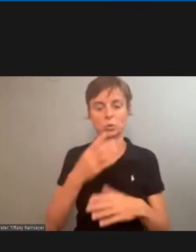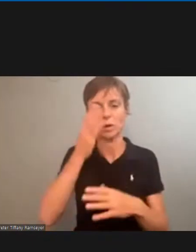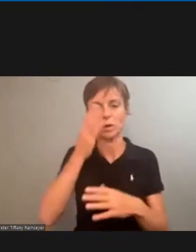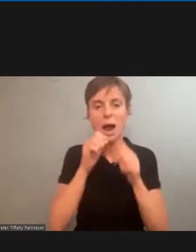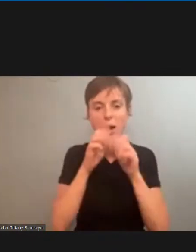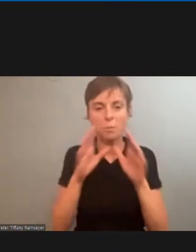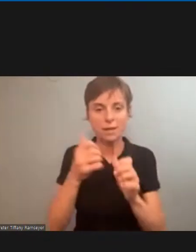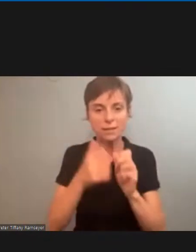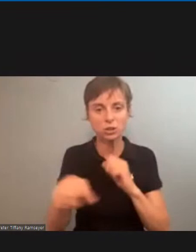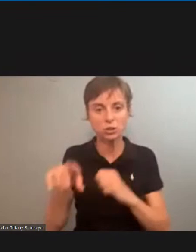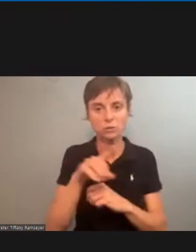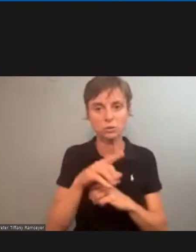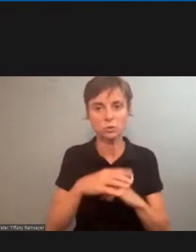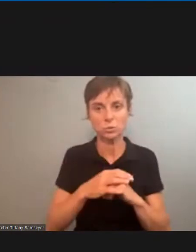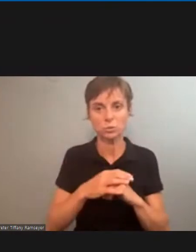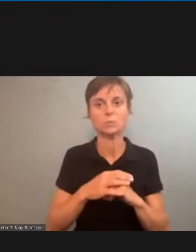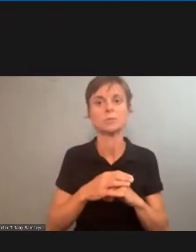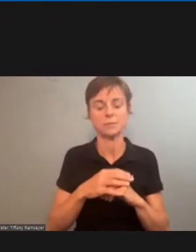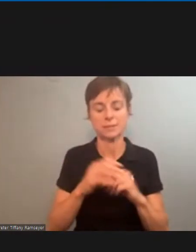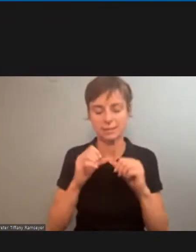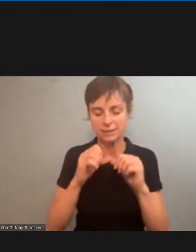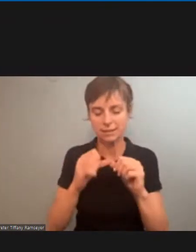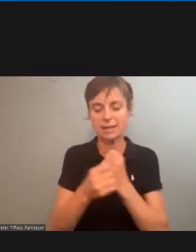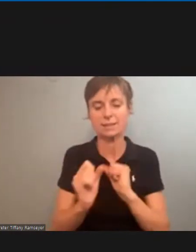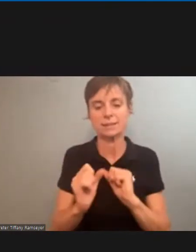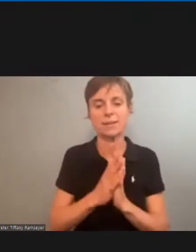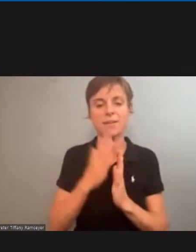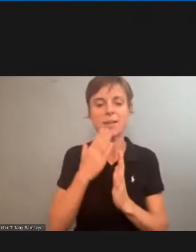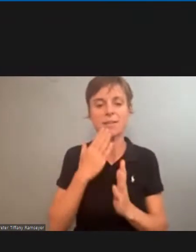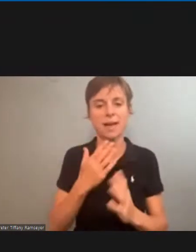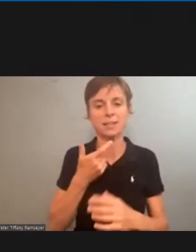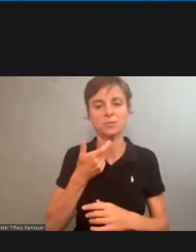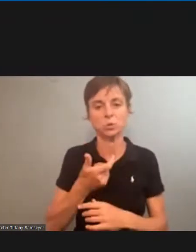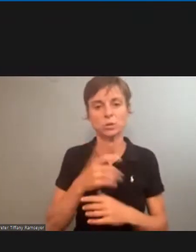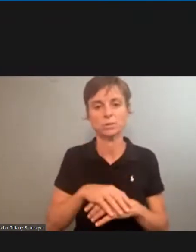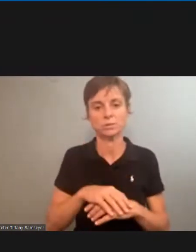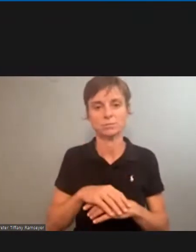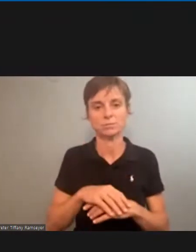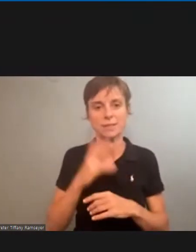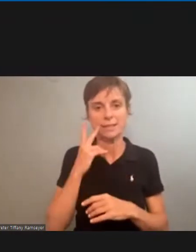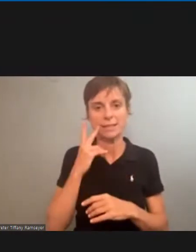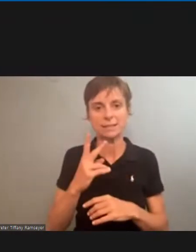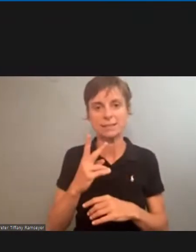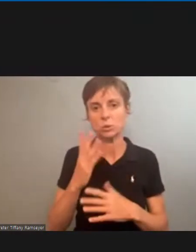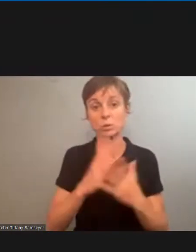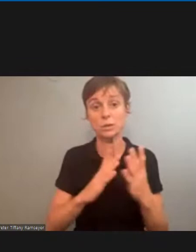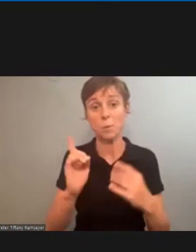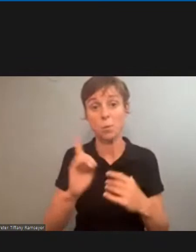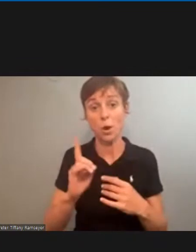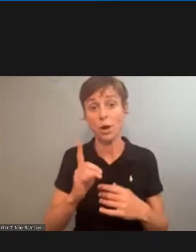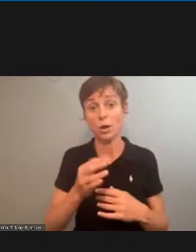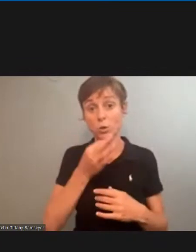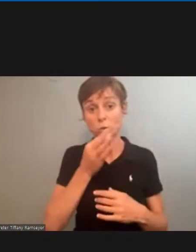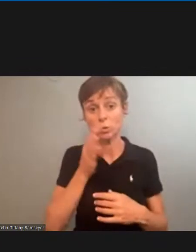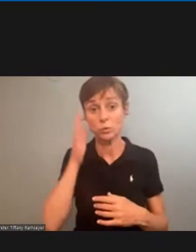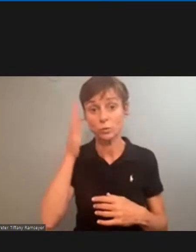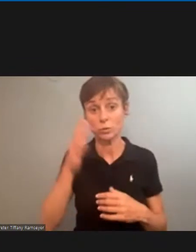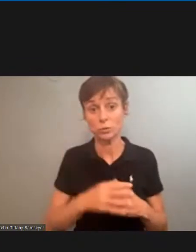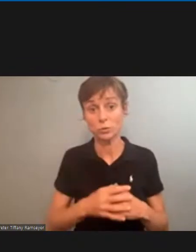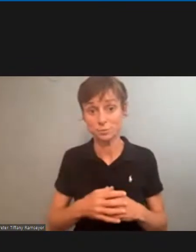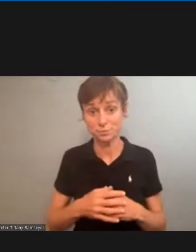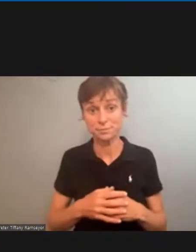each and every one of you stay safe thanks for tuning in and we'll see you somewhere in the very new future